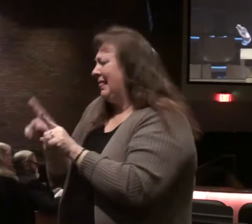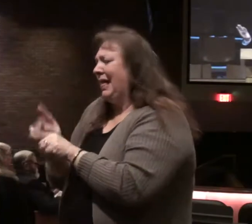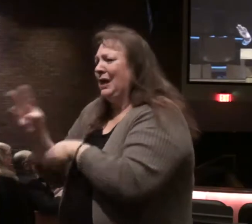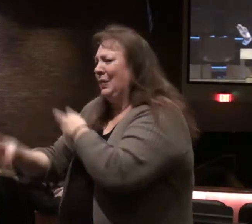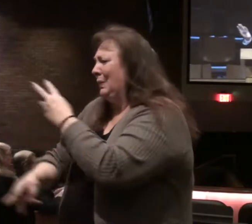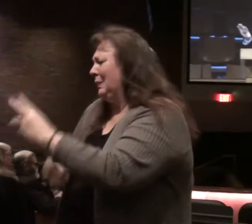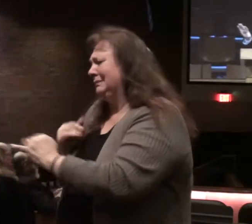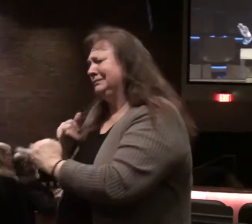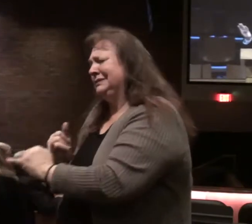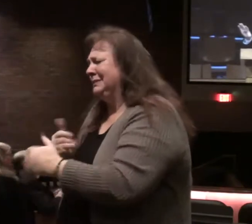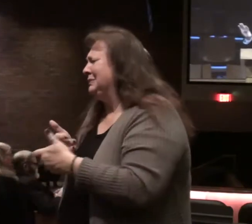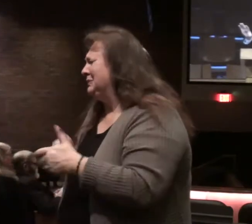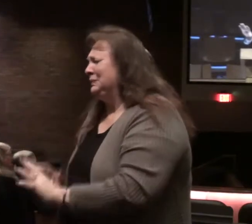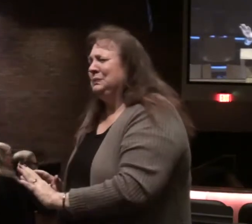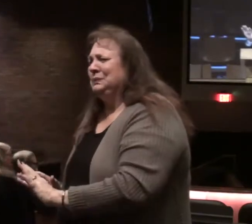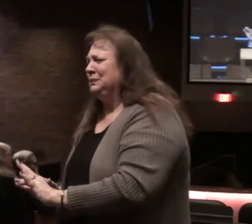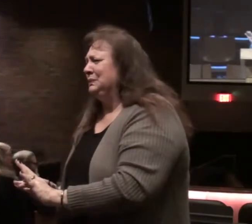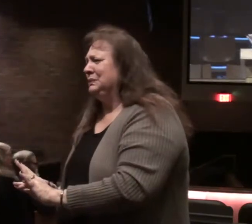this world